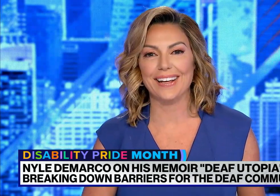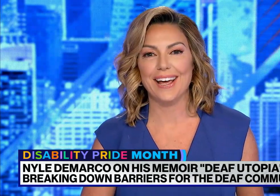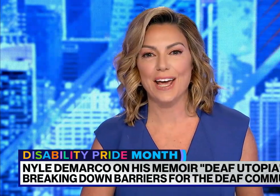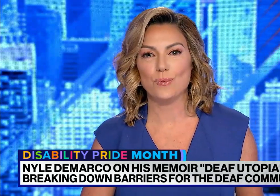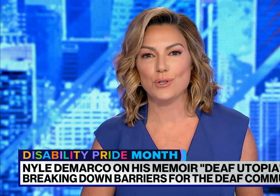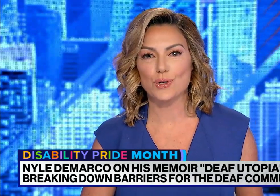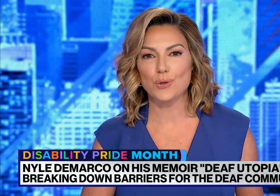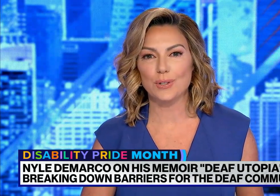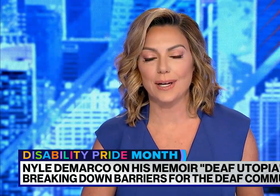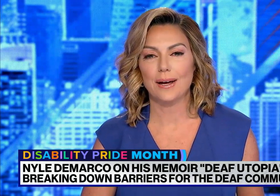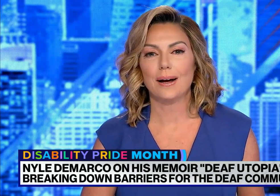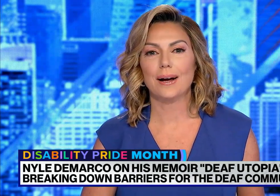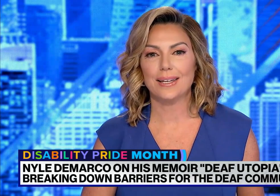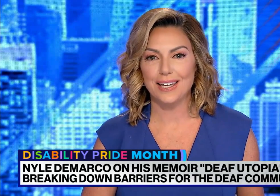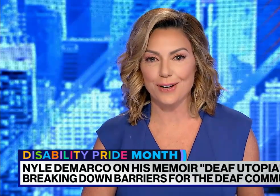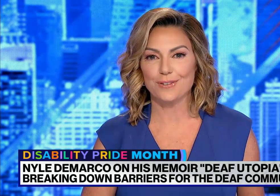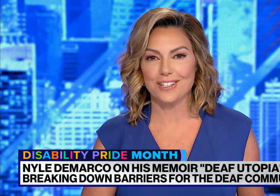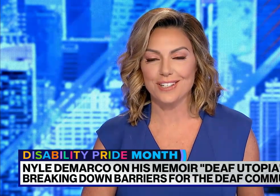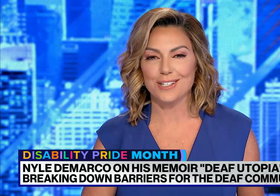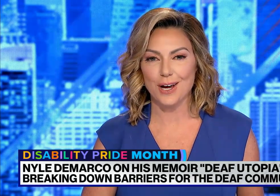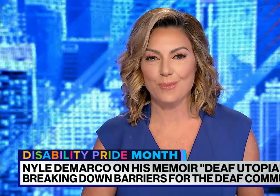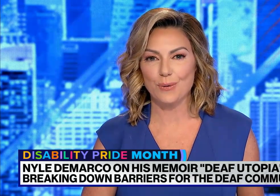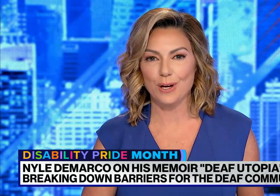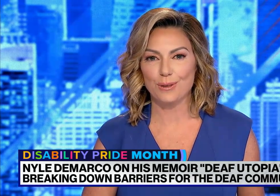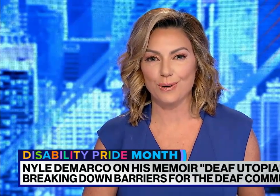and was truly a gift to sign my way through.